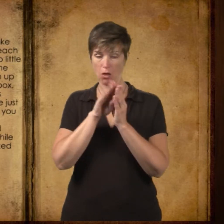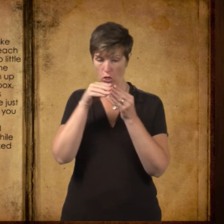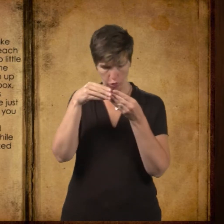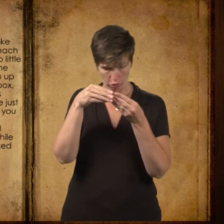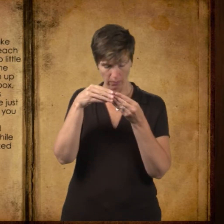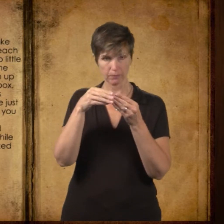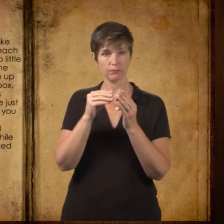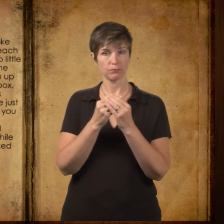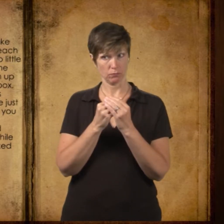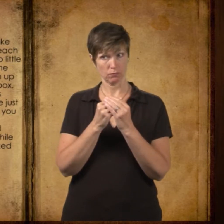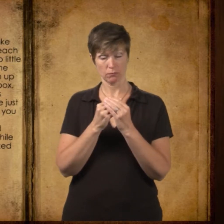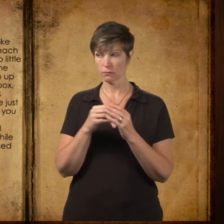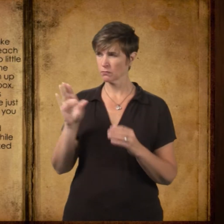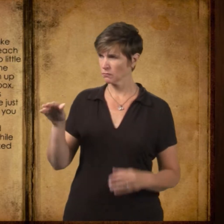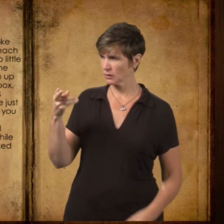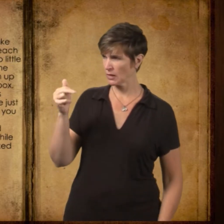Harry, you help Little Dave.